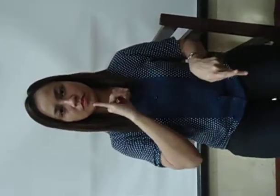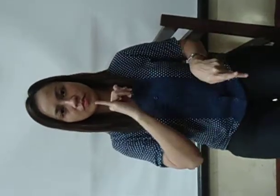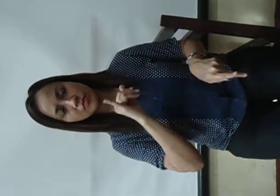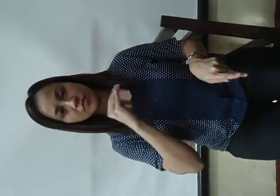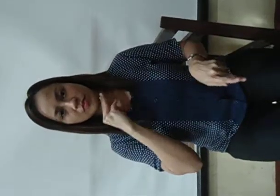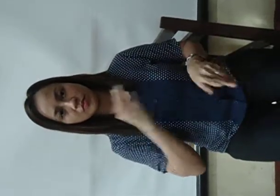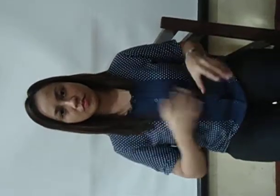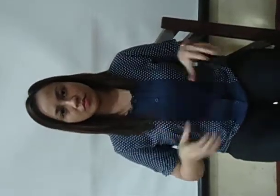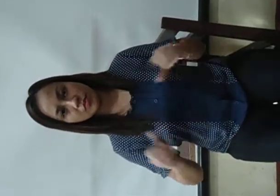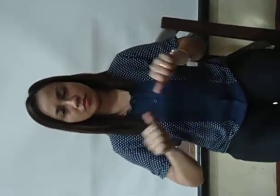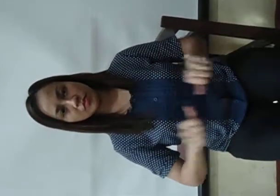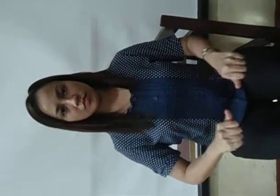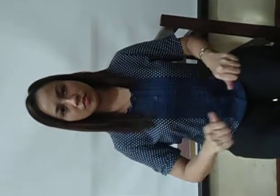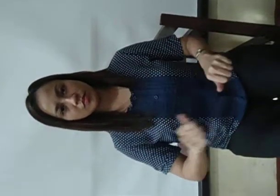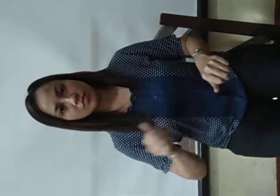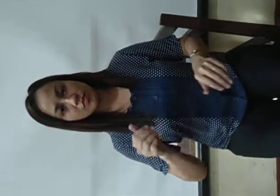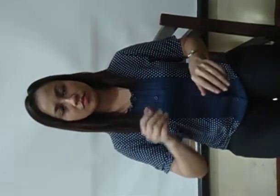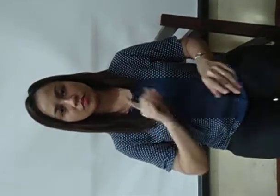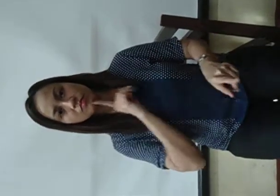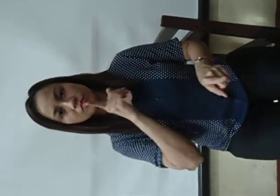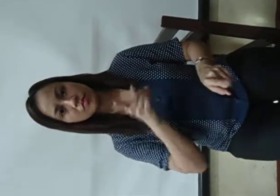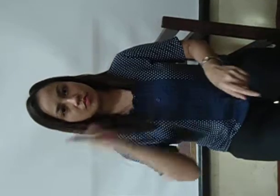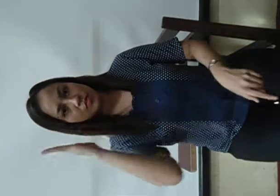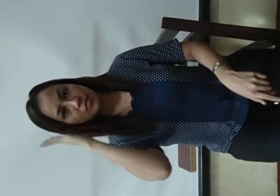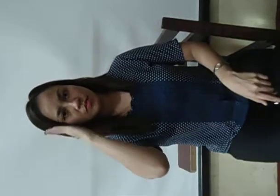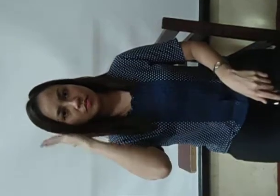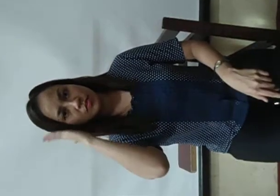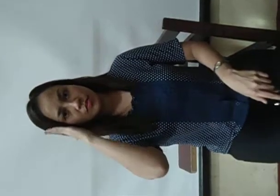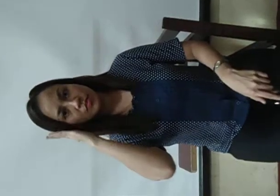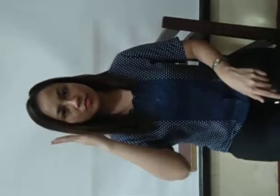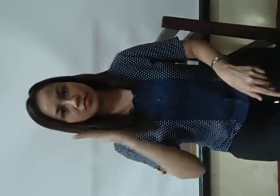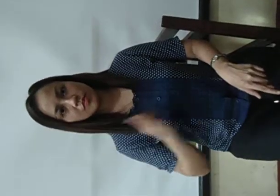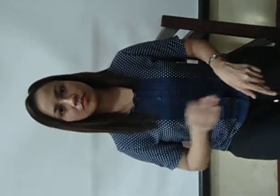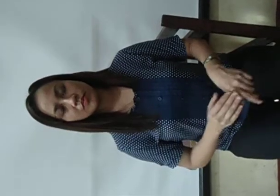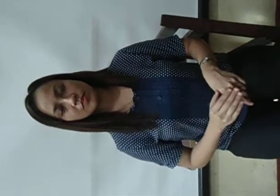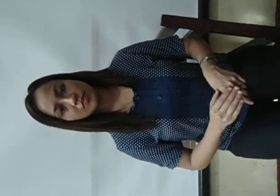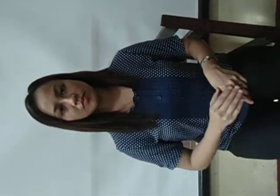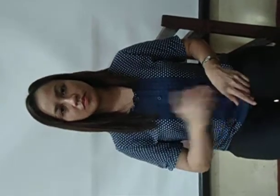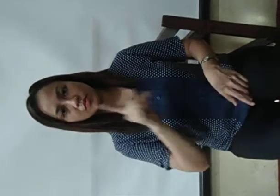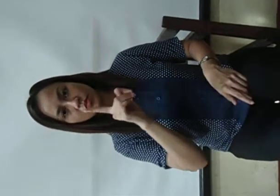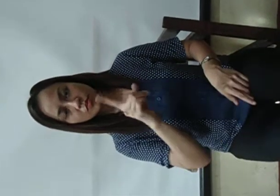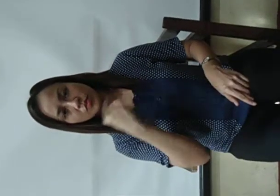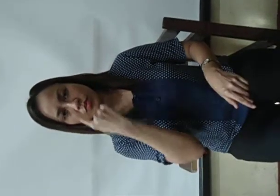valid consent, such as the one who is unconscious,